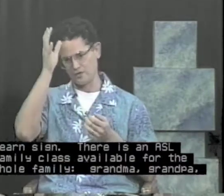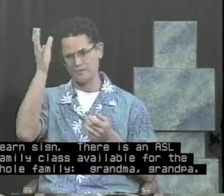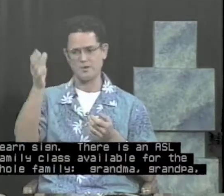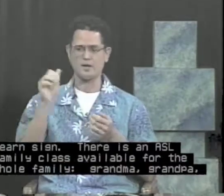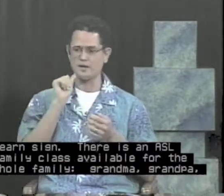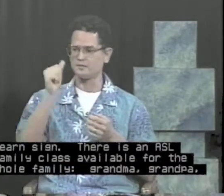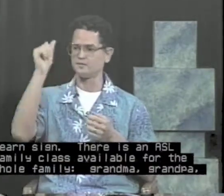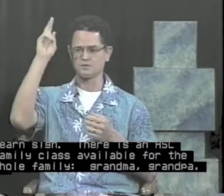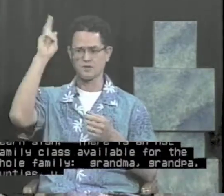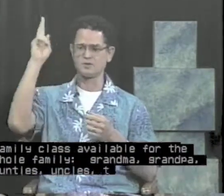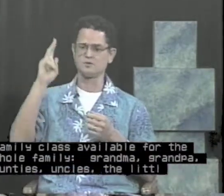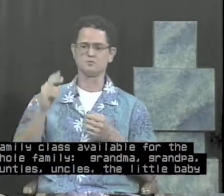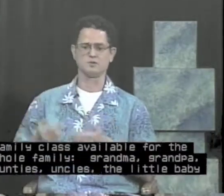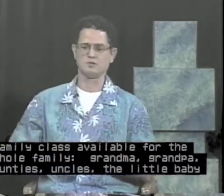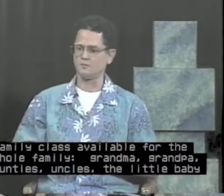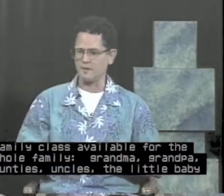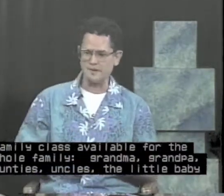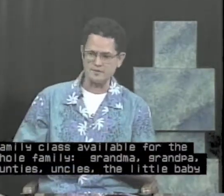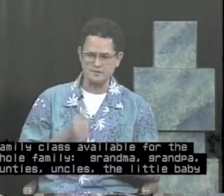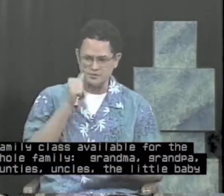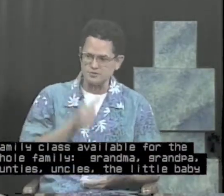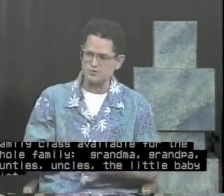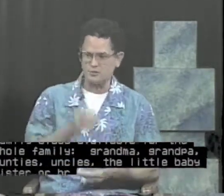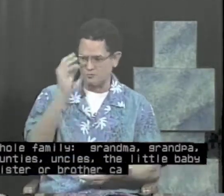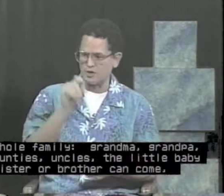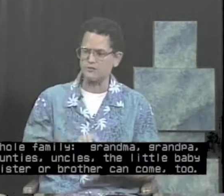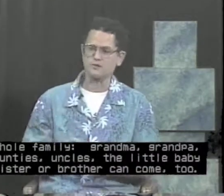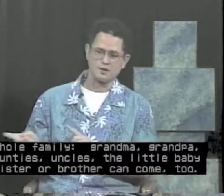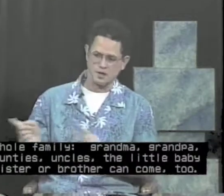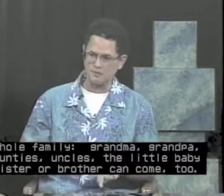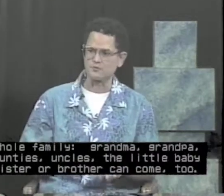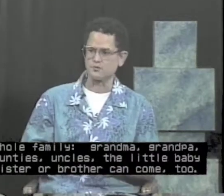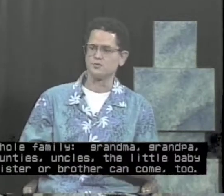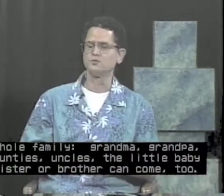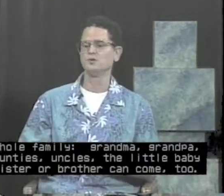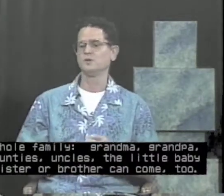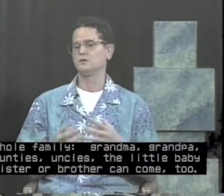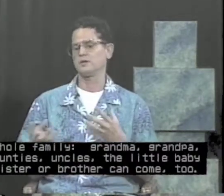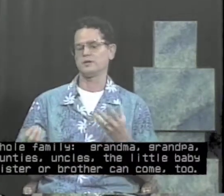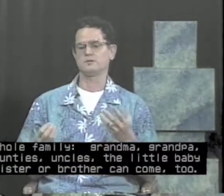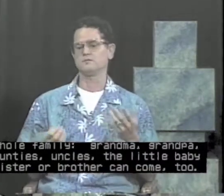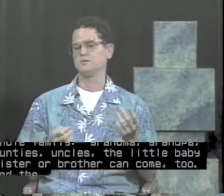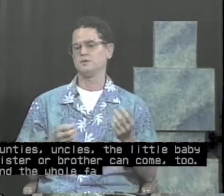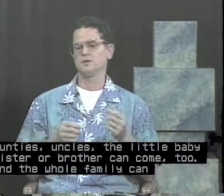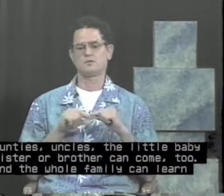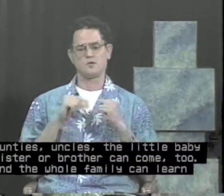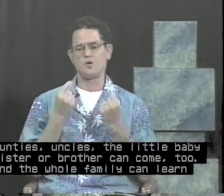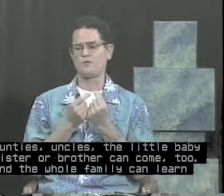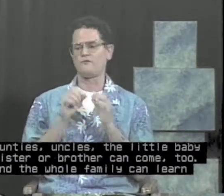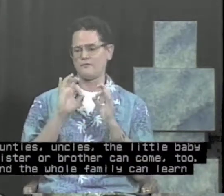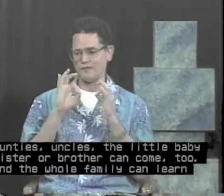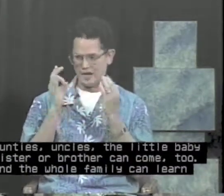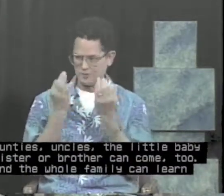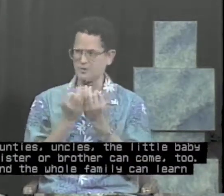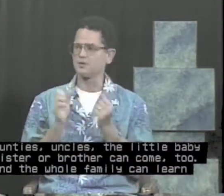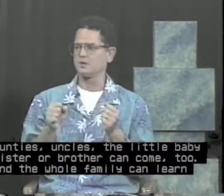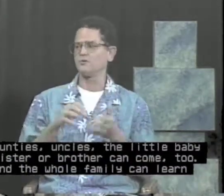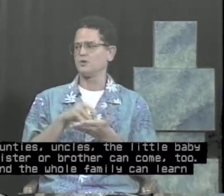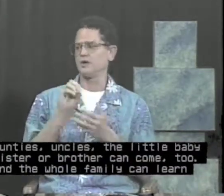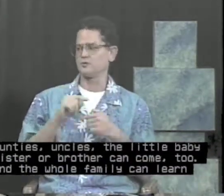grandpa, aunties, uncles, the little baby sister or brother can come too. And the whole family can learn how